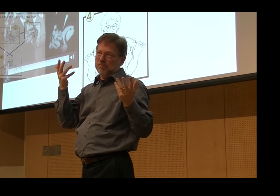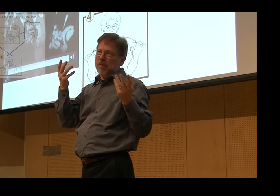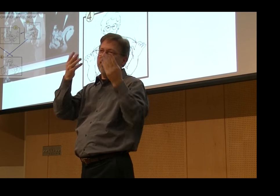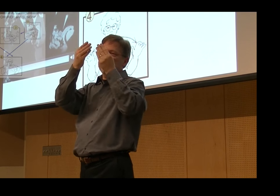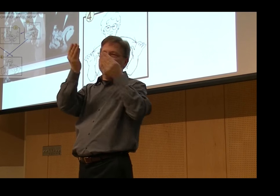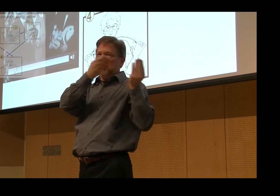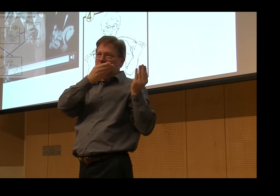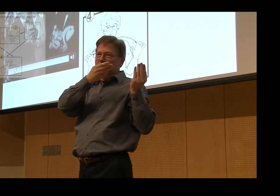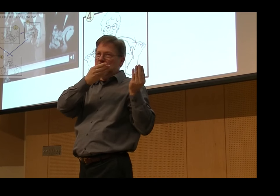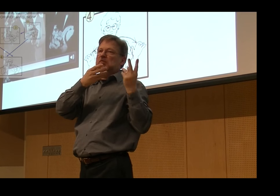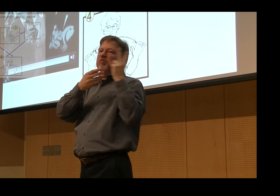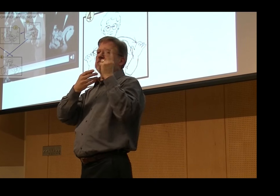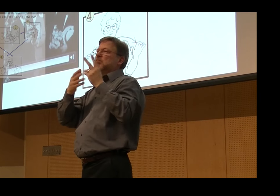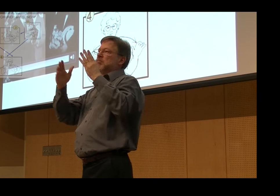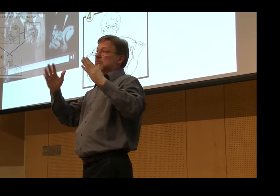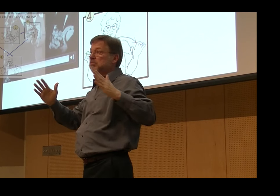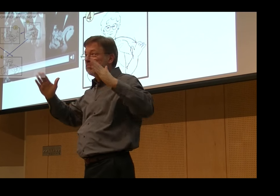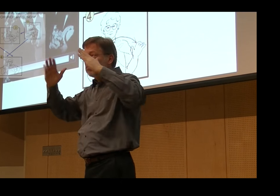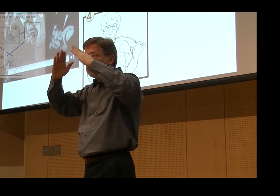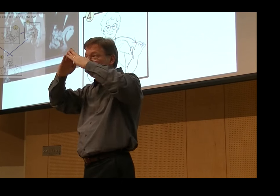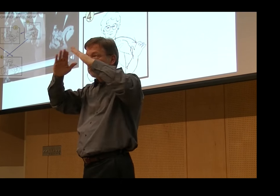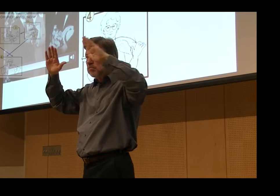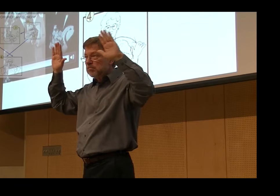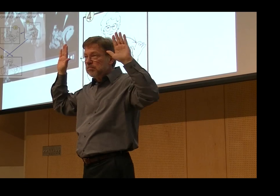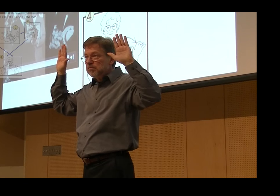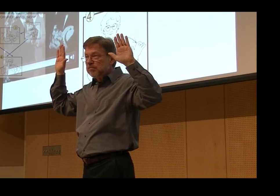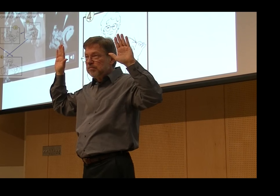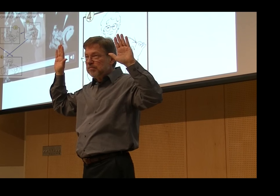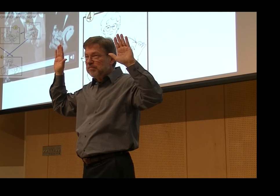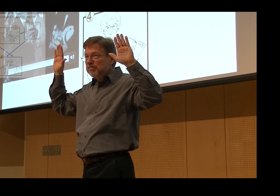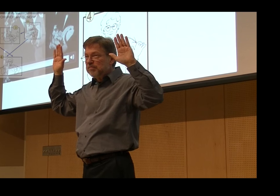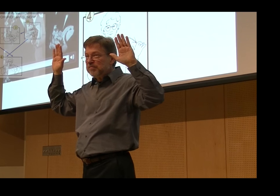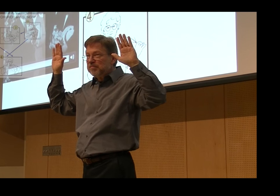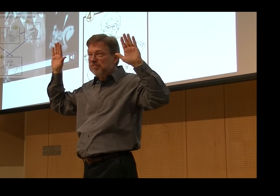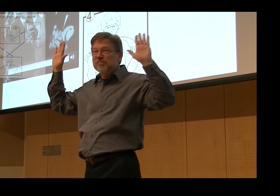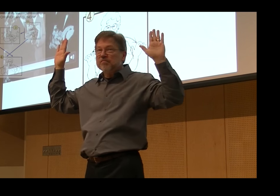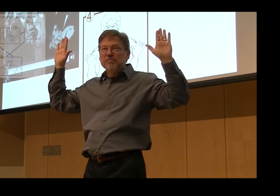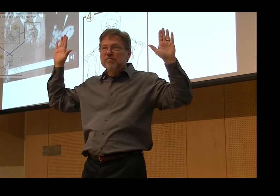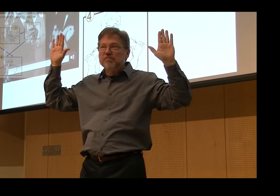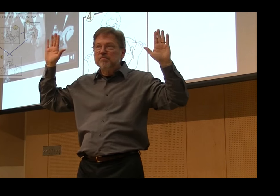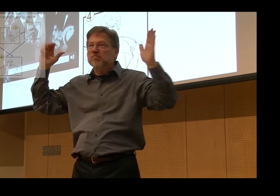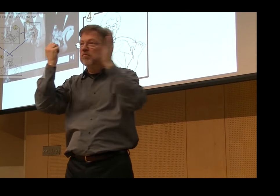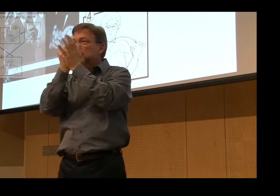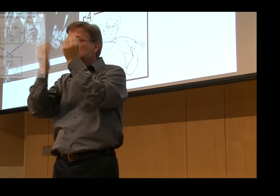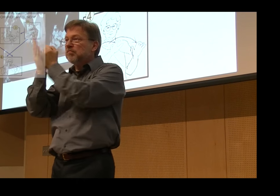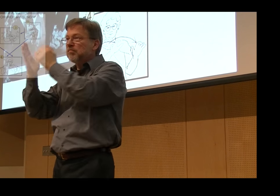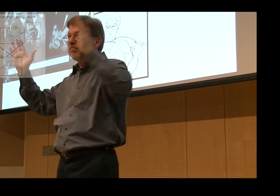second signer, he learned under Clare. His father was a professor and then he became a professor in a school.